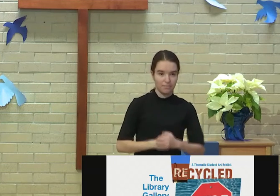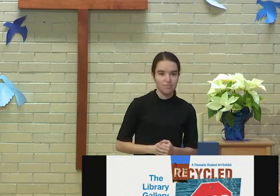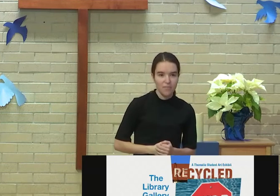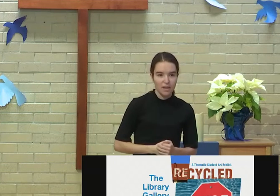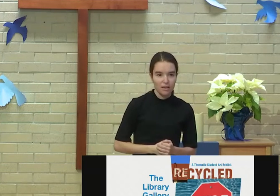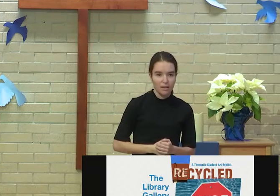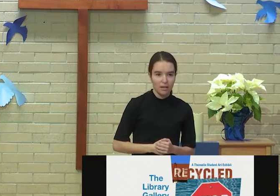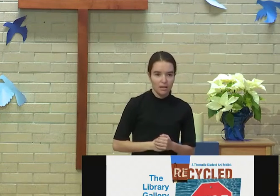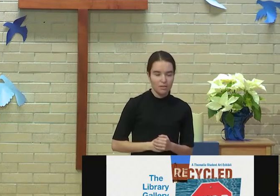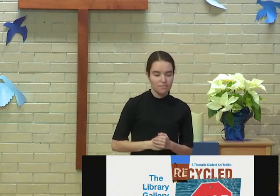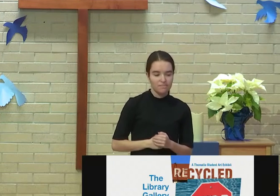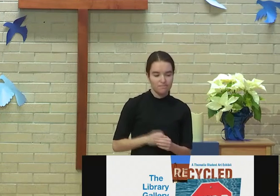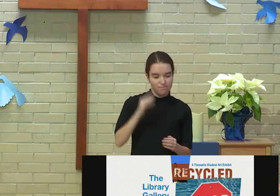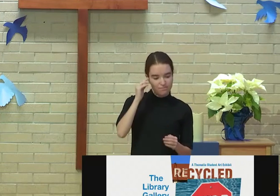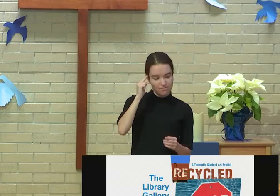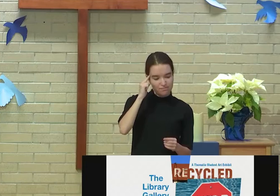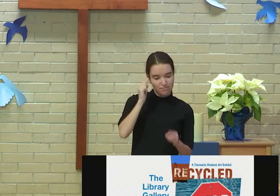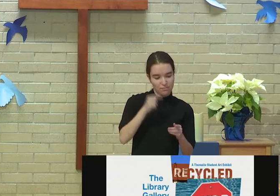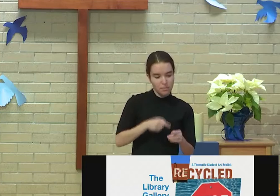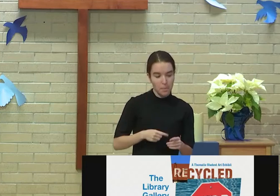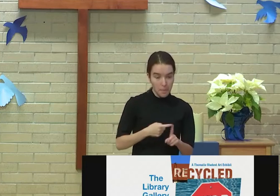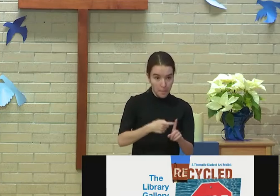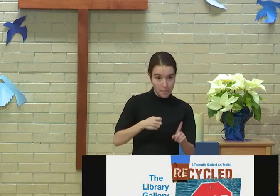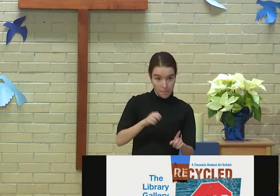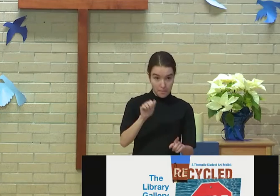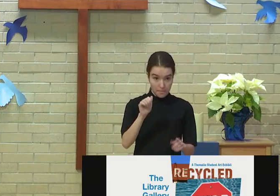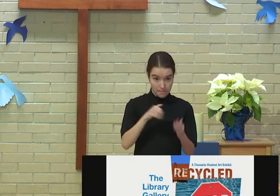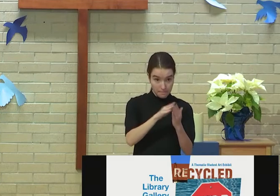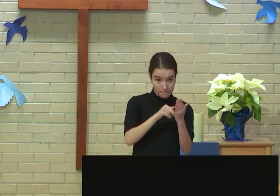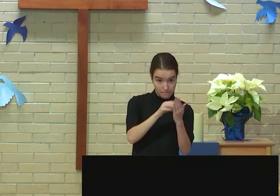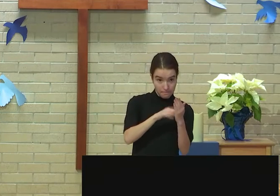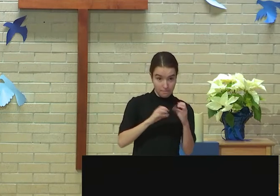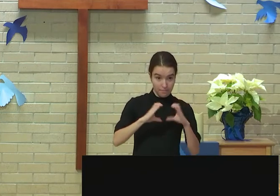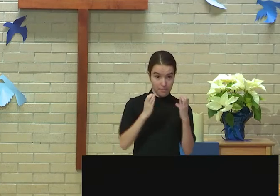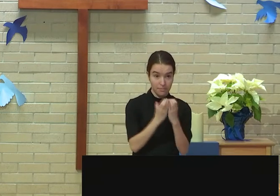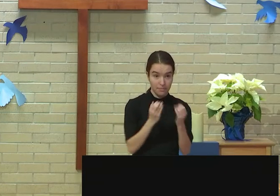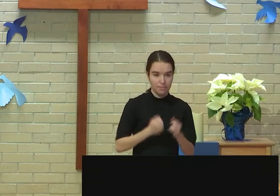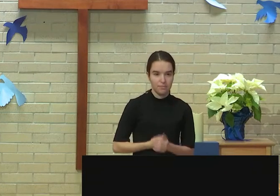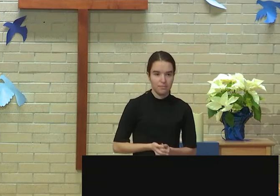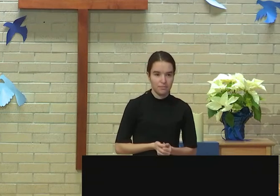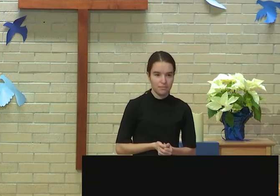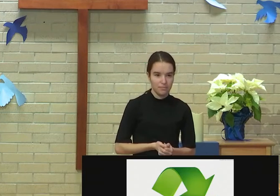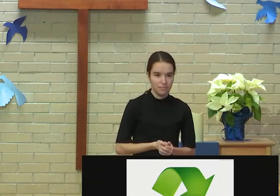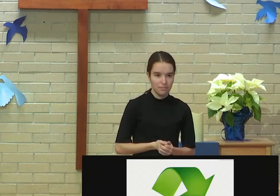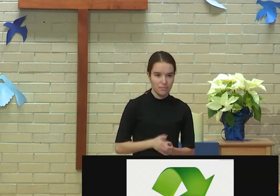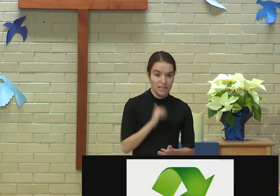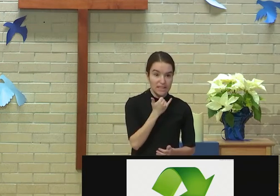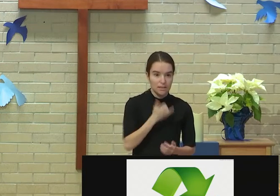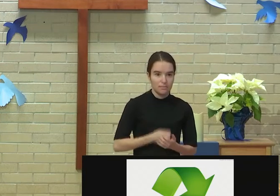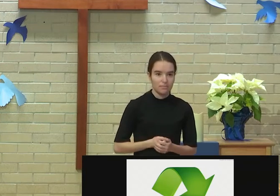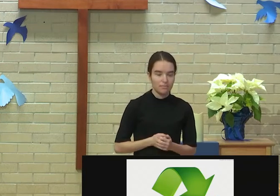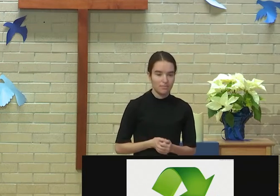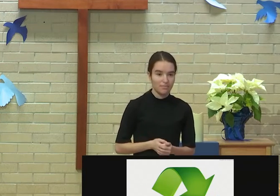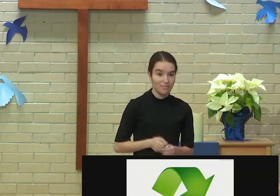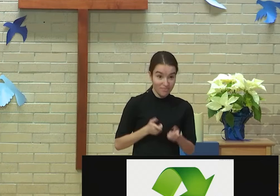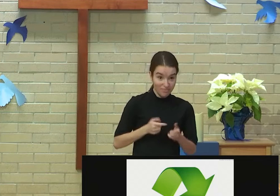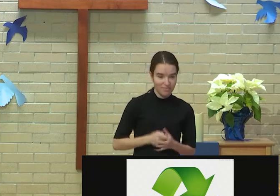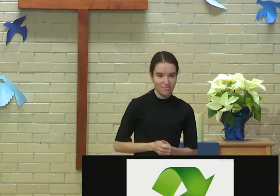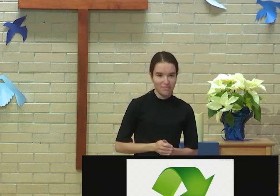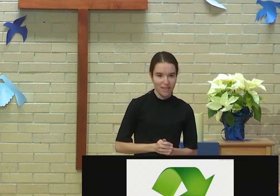the art department jointly together, and oops, jump back, there we are.